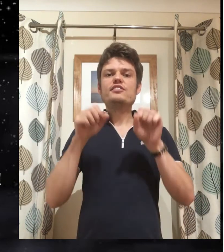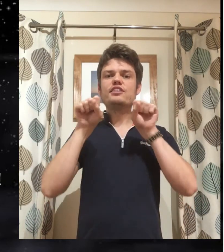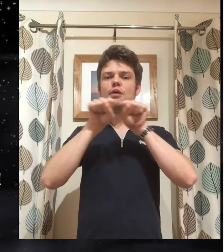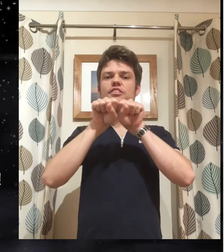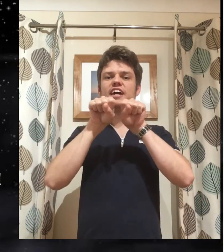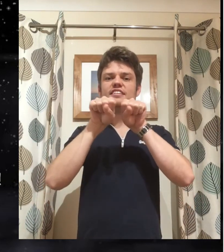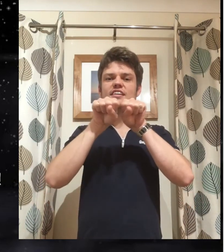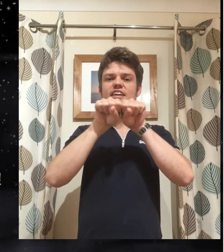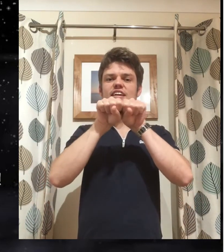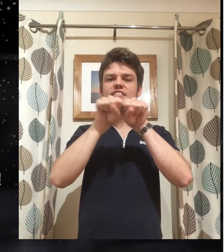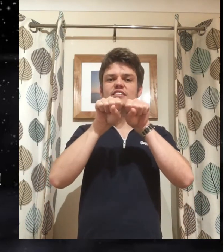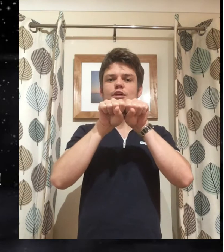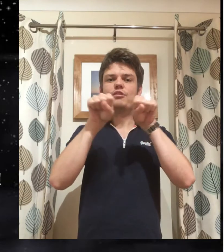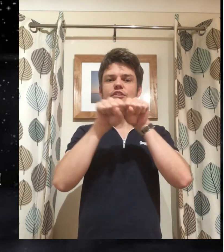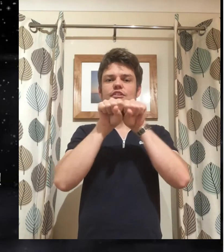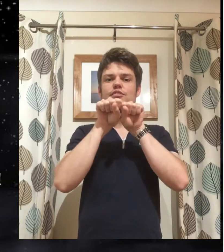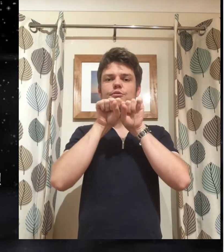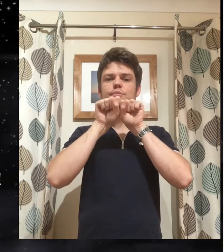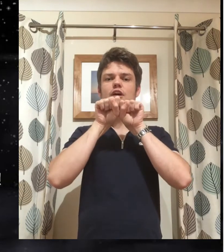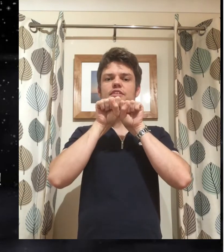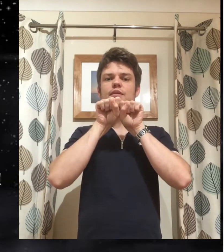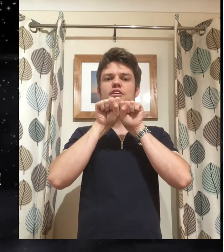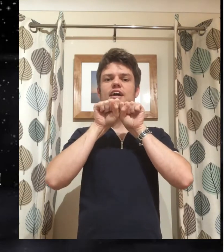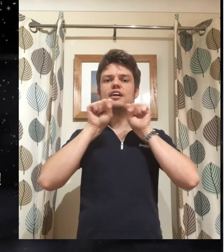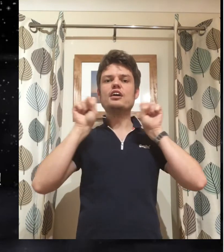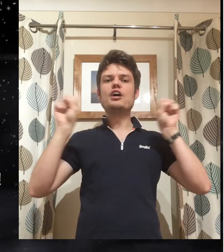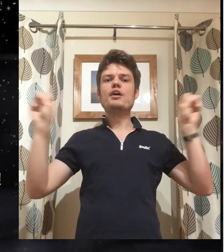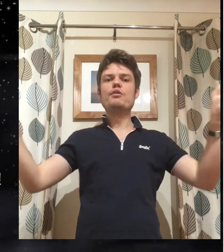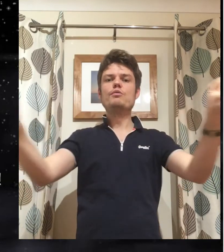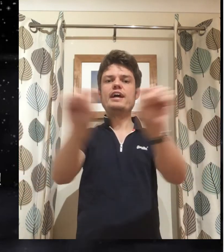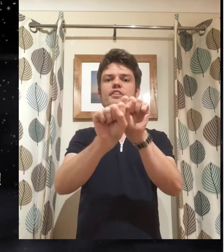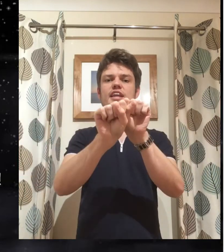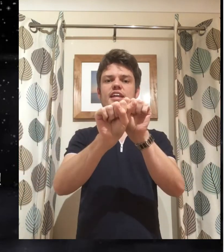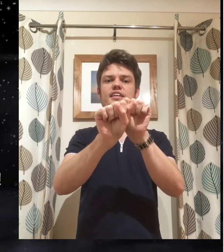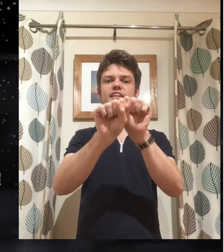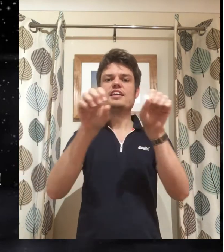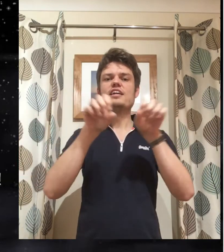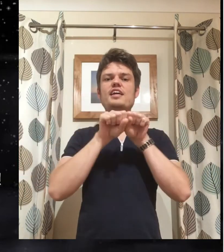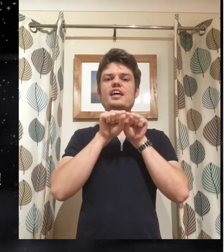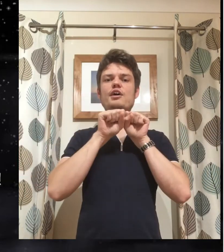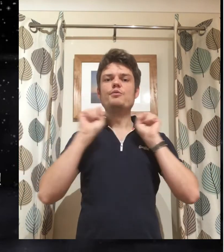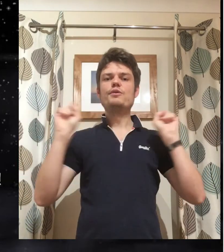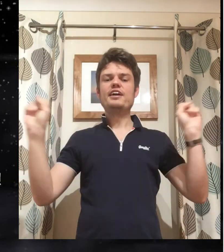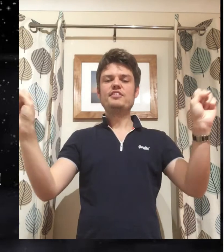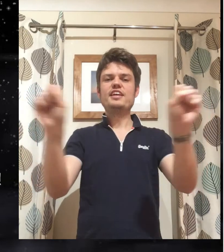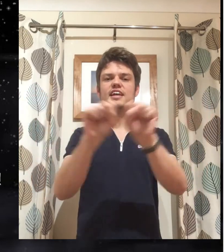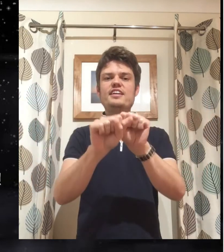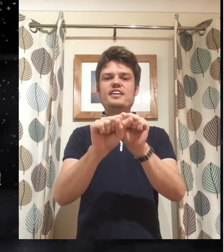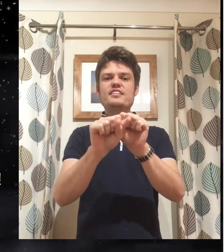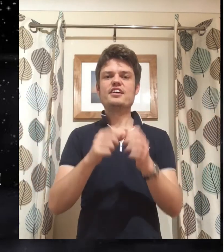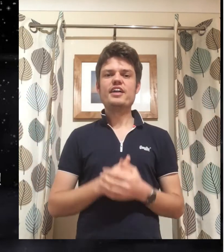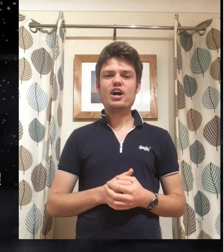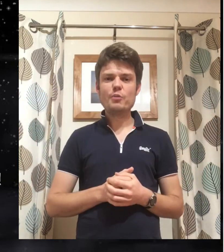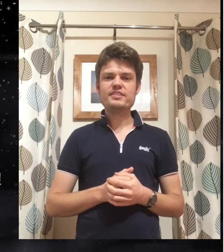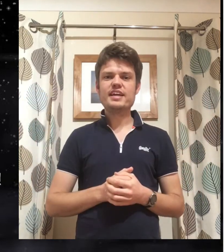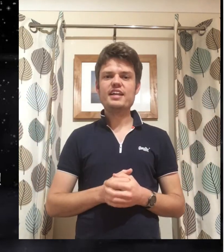start with your hands like this with your knuckles with your palms outwards and go around and in around and in